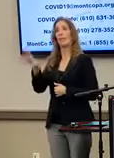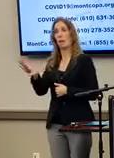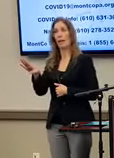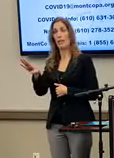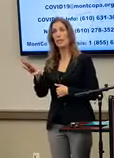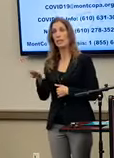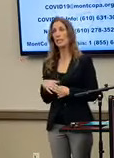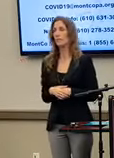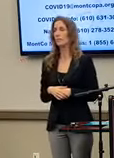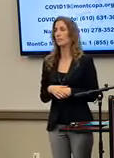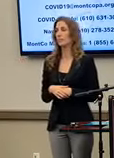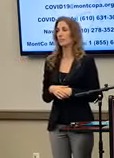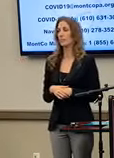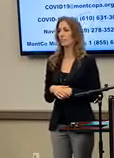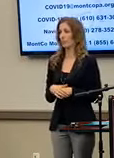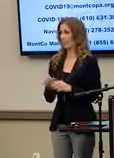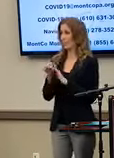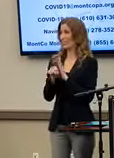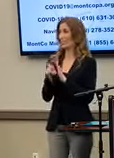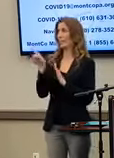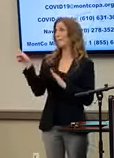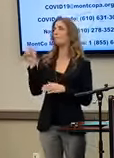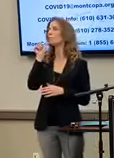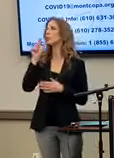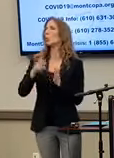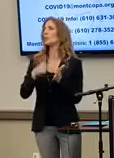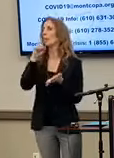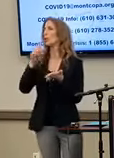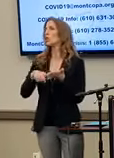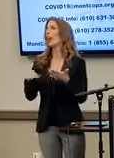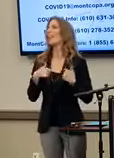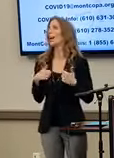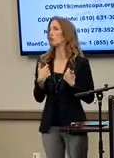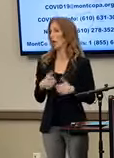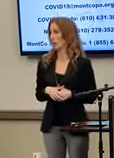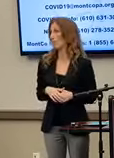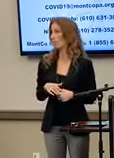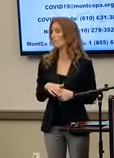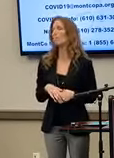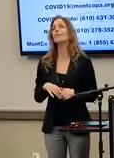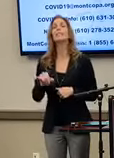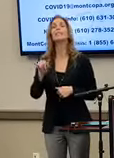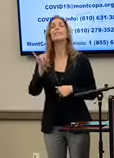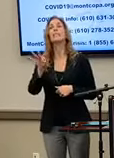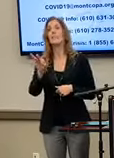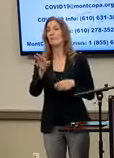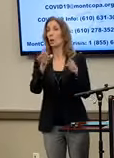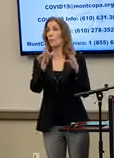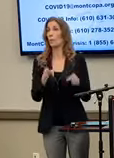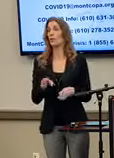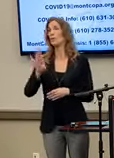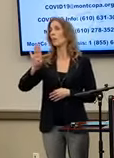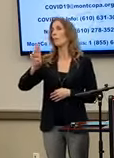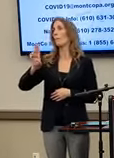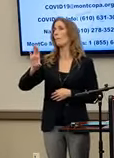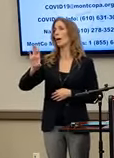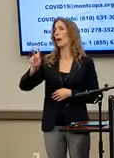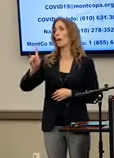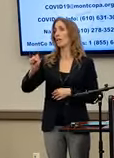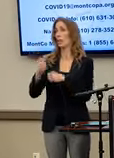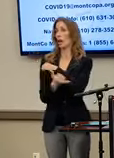nobody at the state is double checking the address. So if a resident of Bucks County